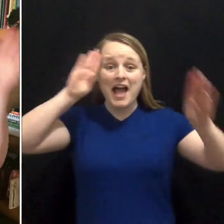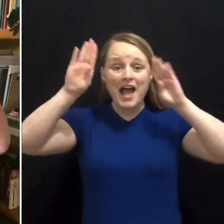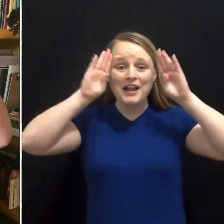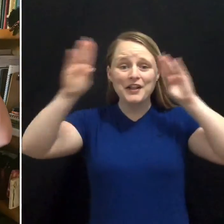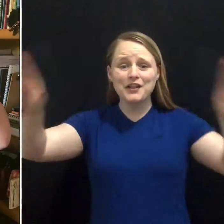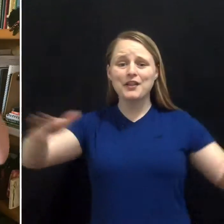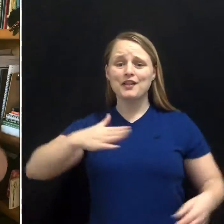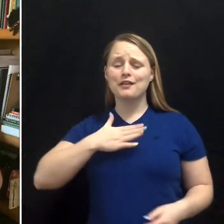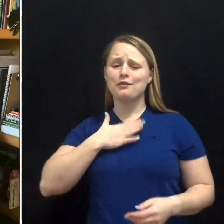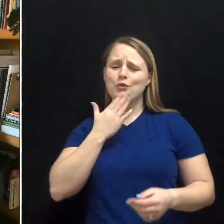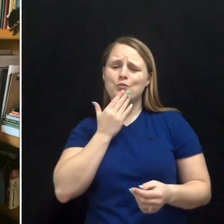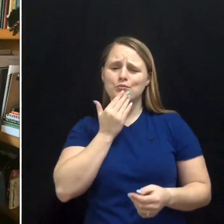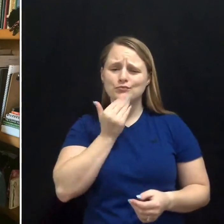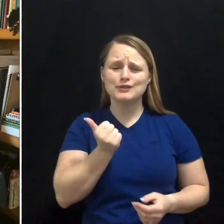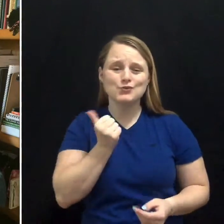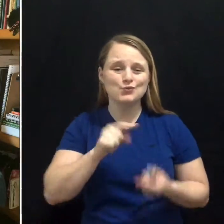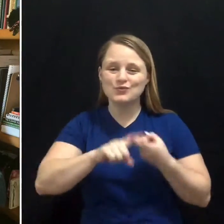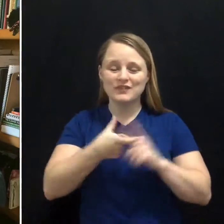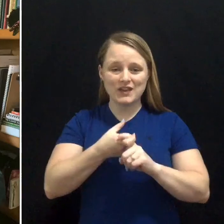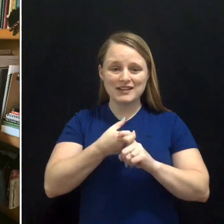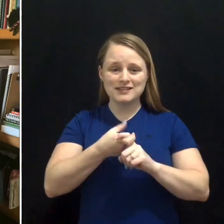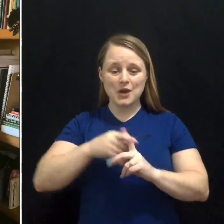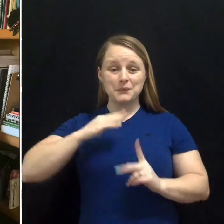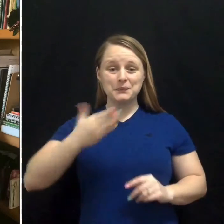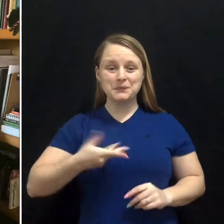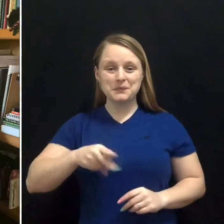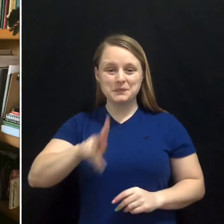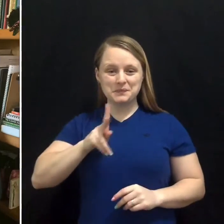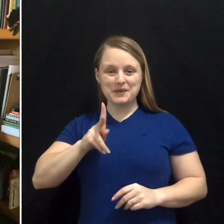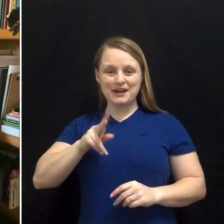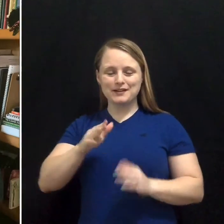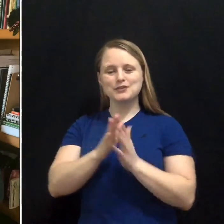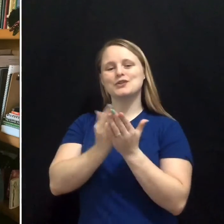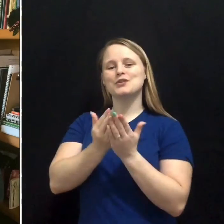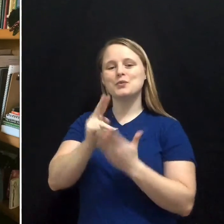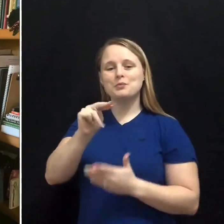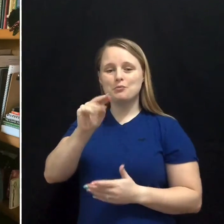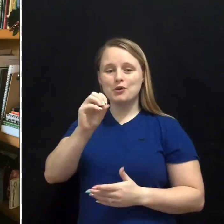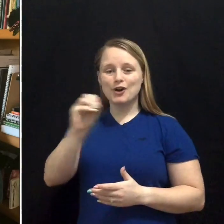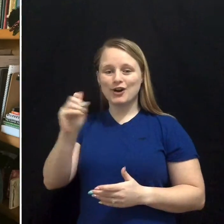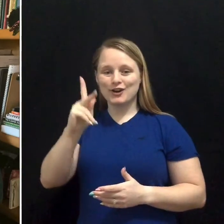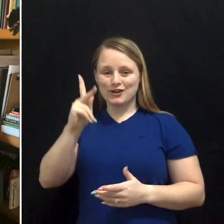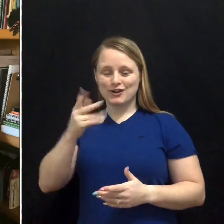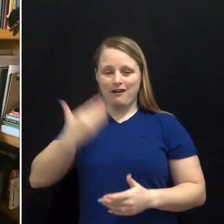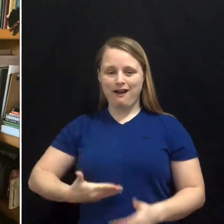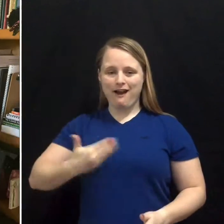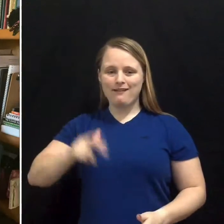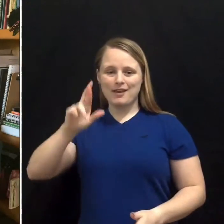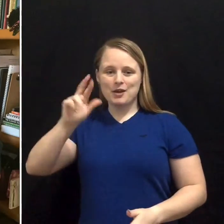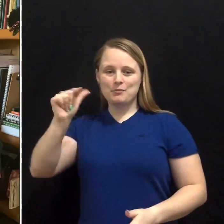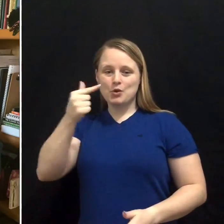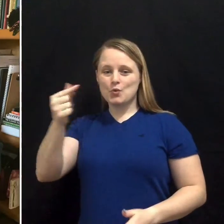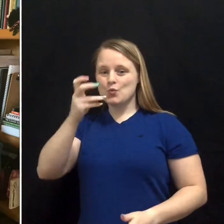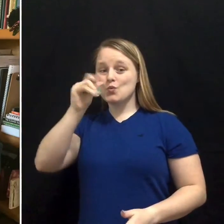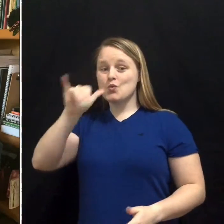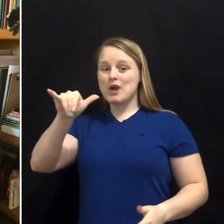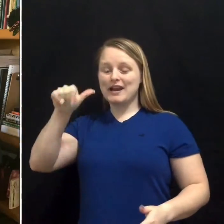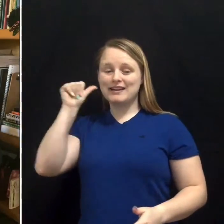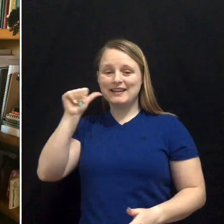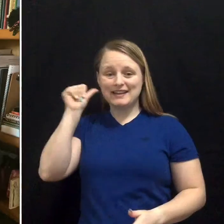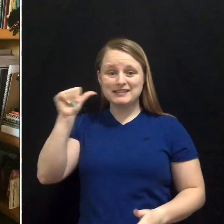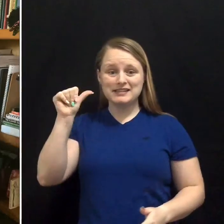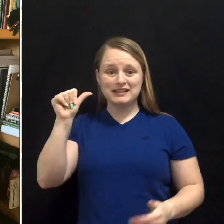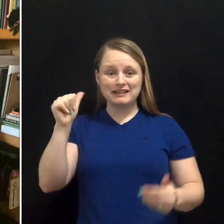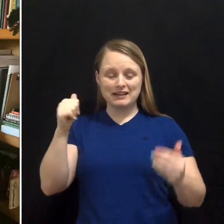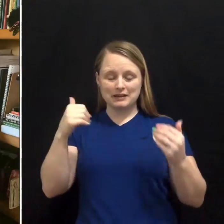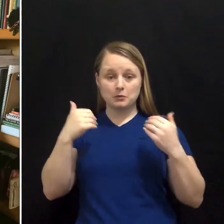Hello my sweet friends. Welcome back to the Book Nook. I'm Raggedy Auntie and